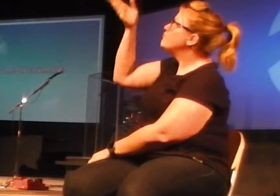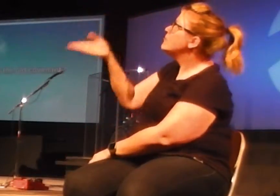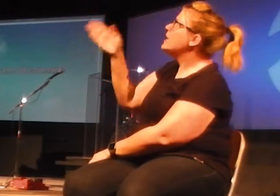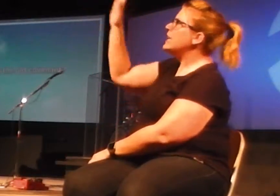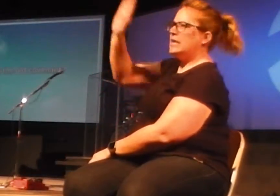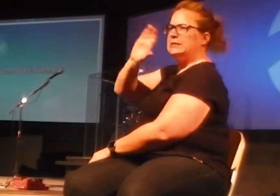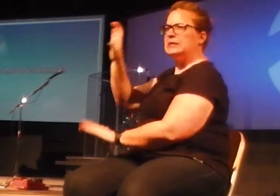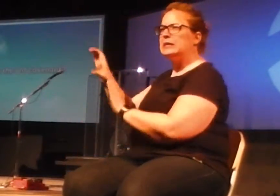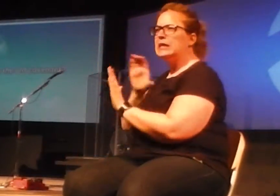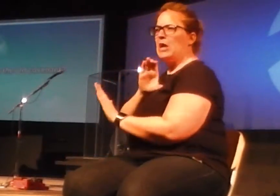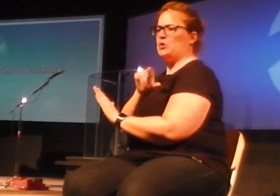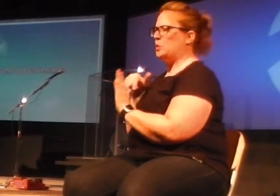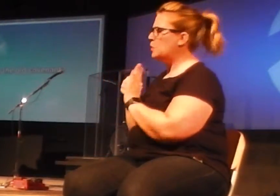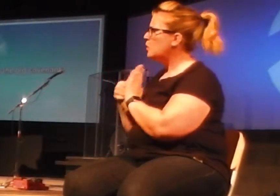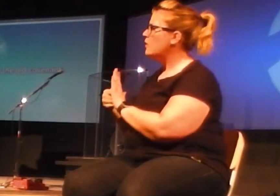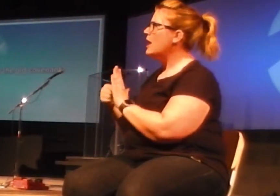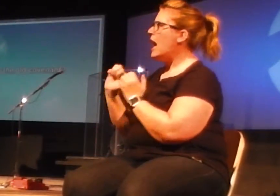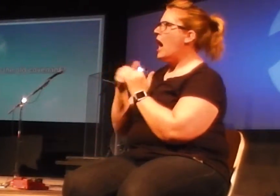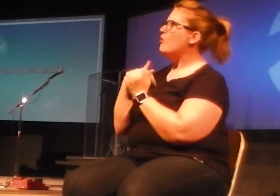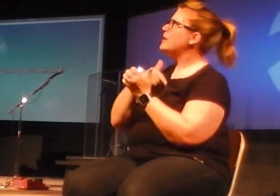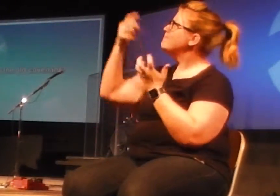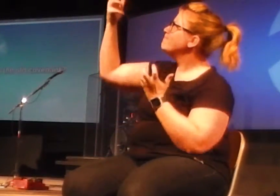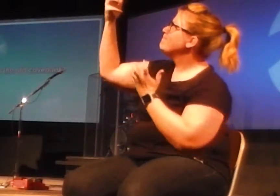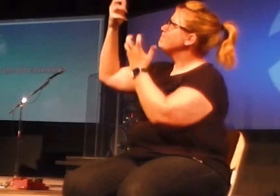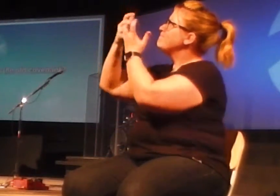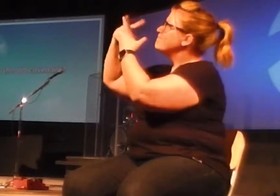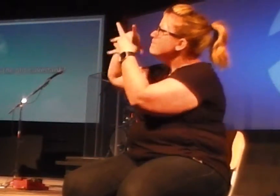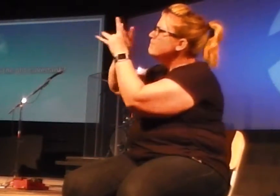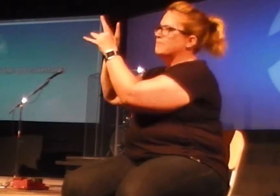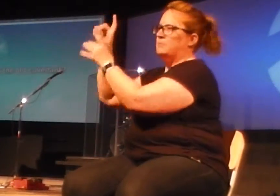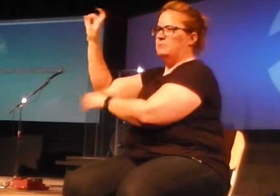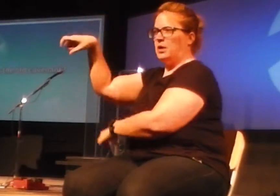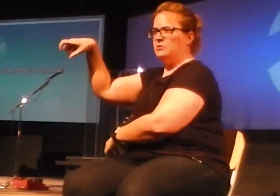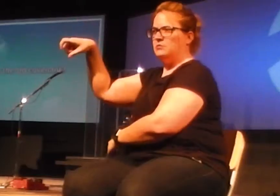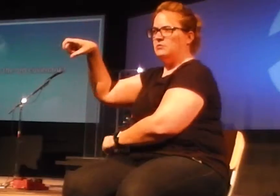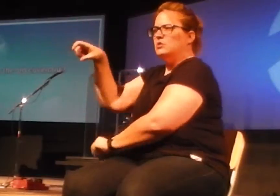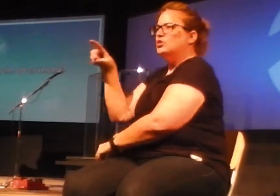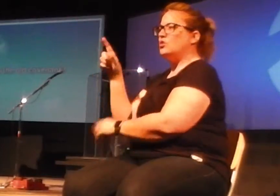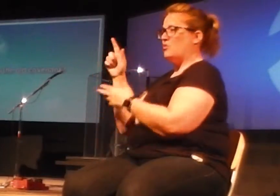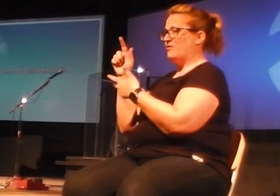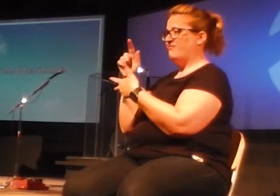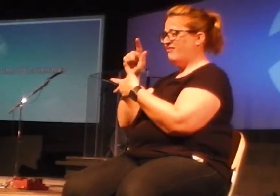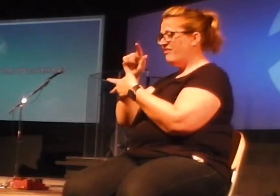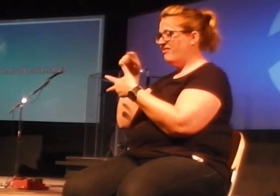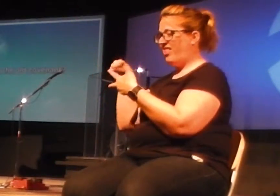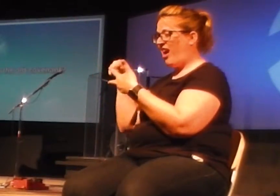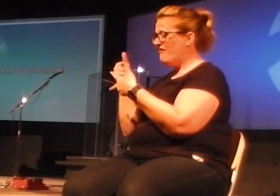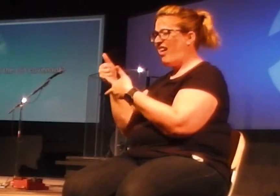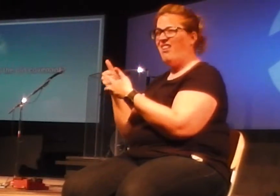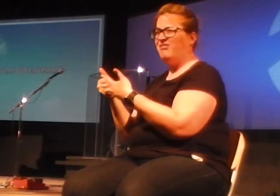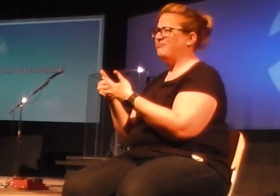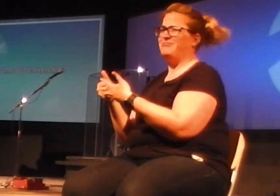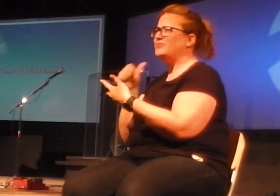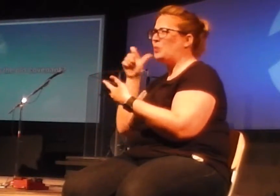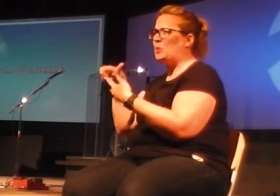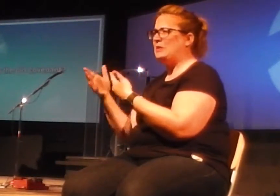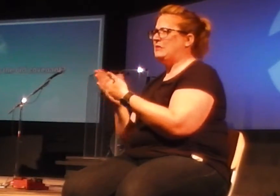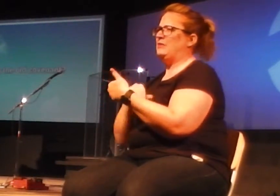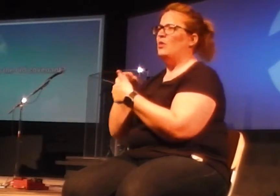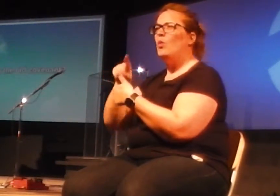revealed how we needed to align ourselves with that. So that's why, that's the only part of the law today that we still hold to or we still follow was the part of the law that was the